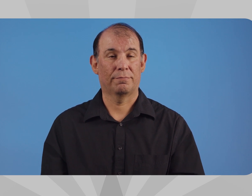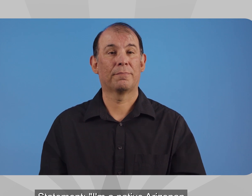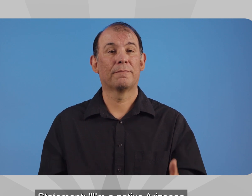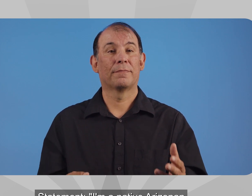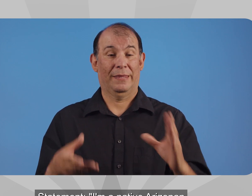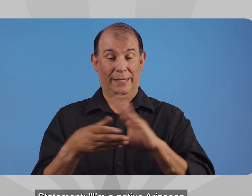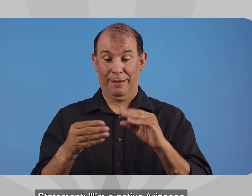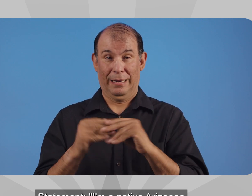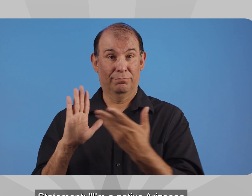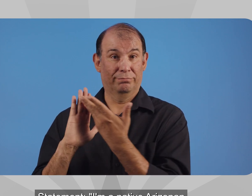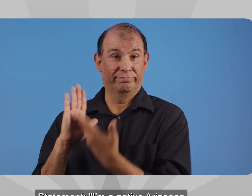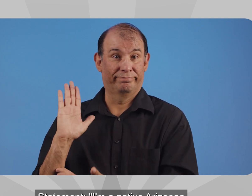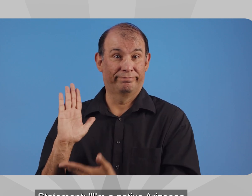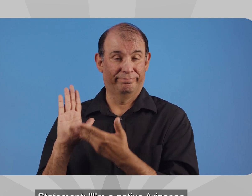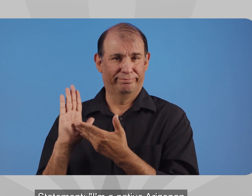Statement